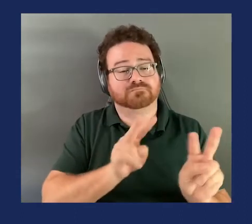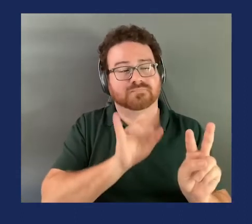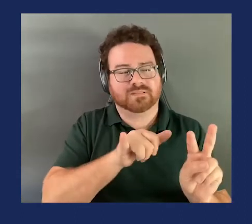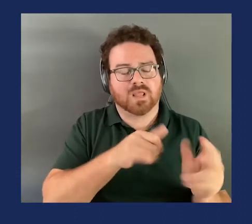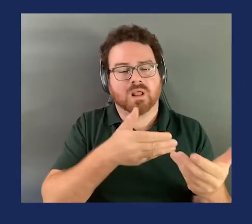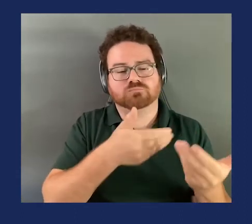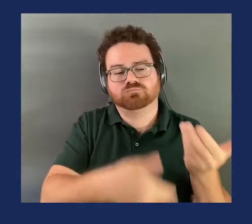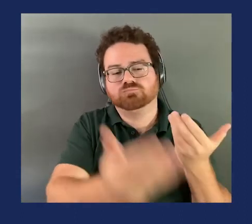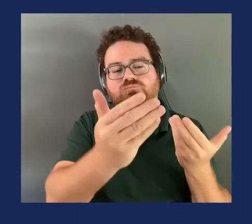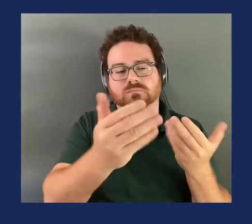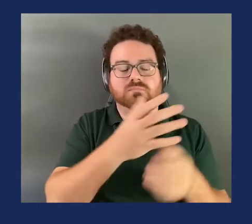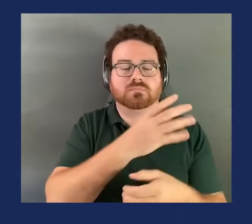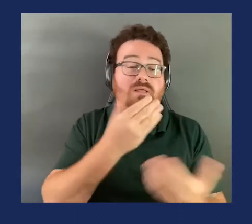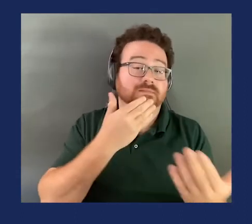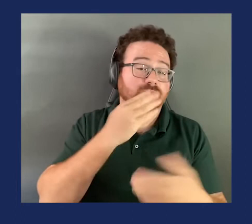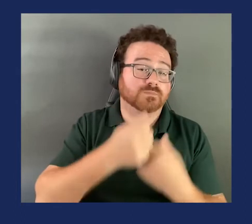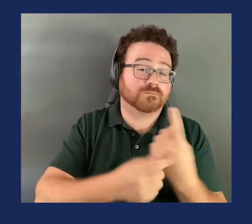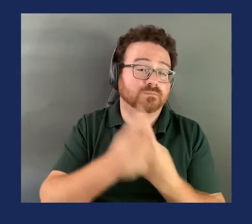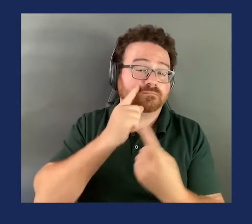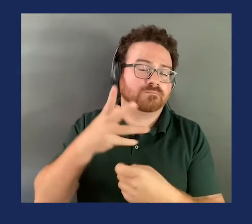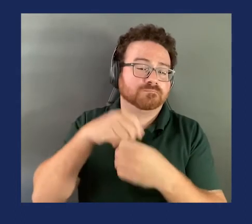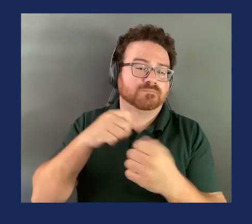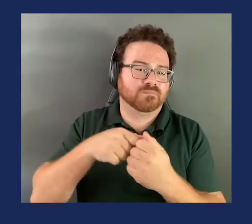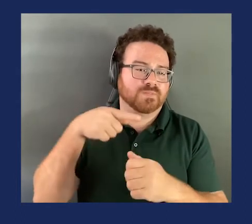you all who participated for getting to this point.